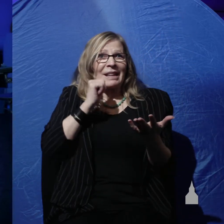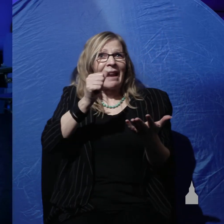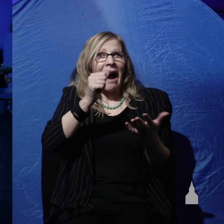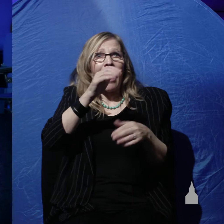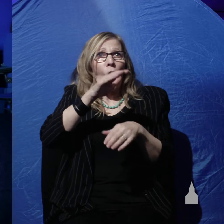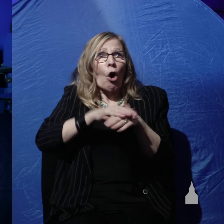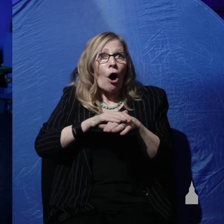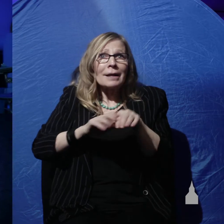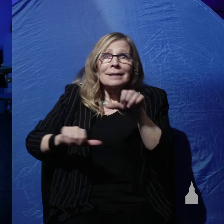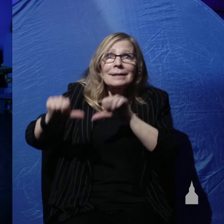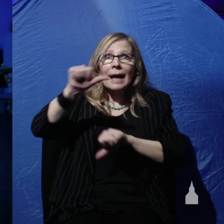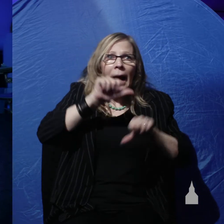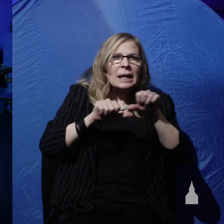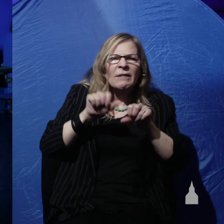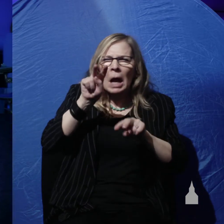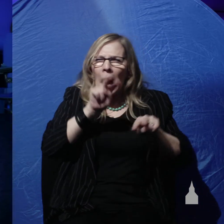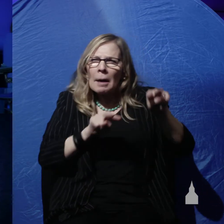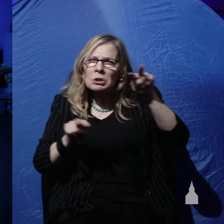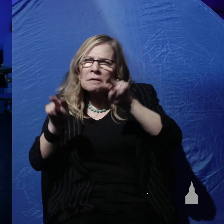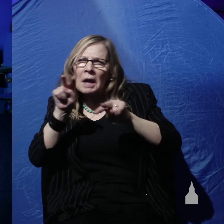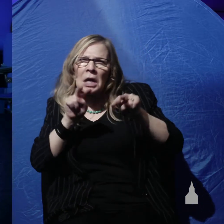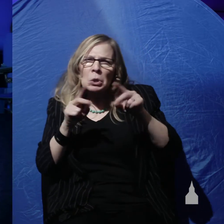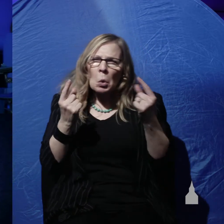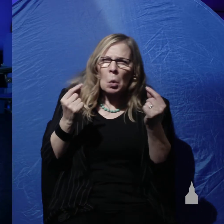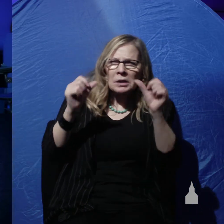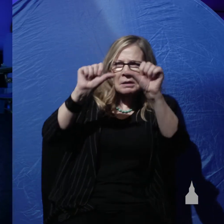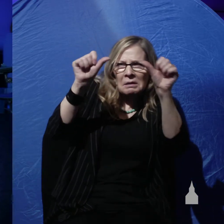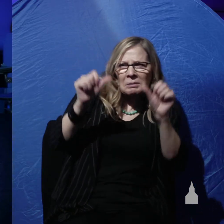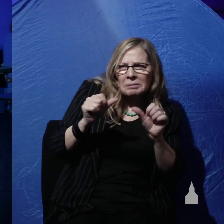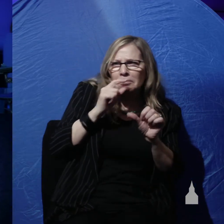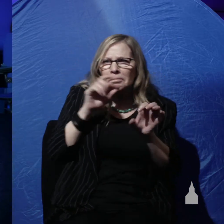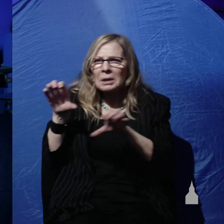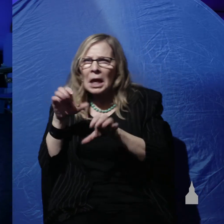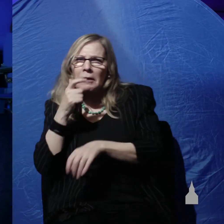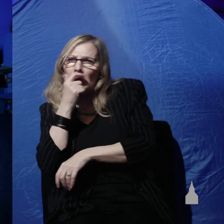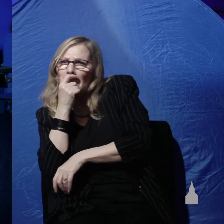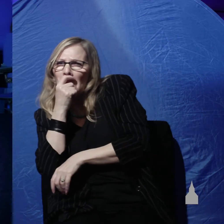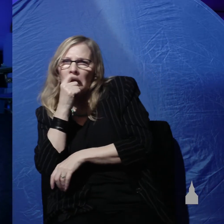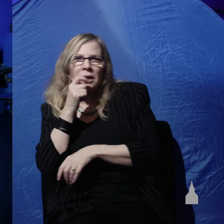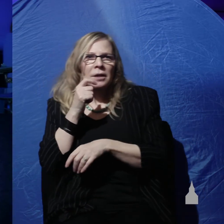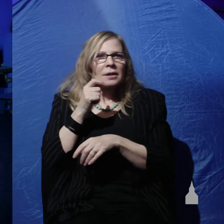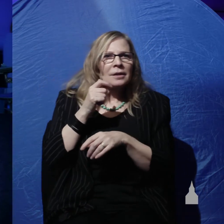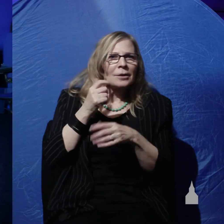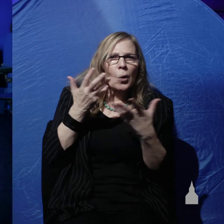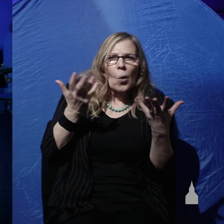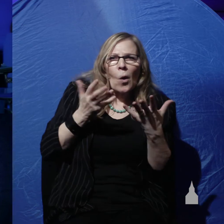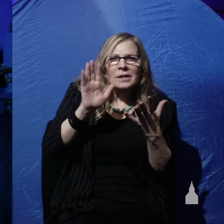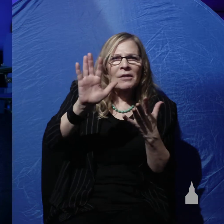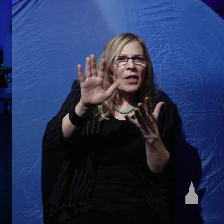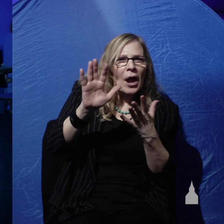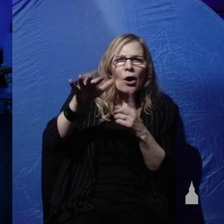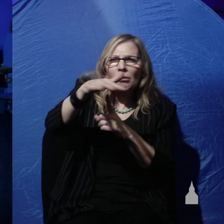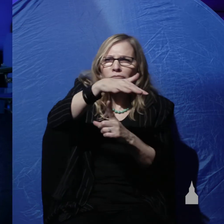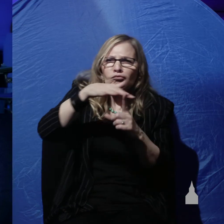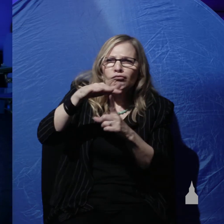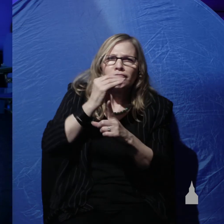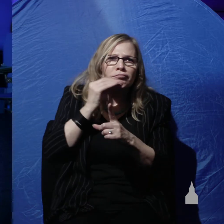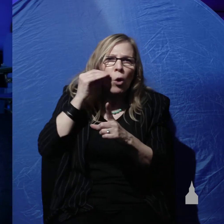scientific observation of the anatomy and the behavior and the ecological habitat of each of these